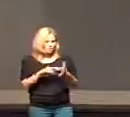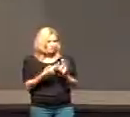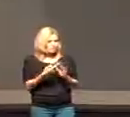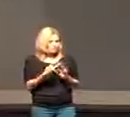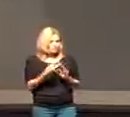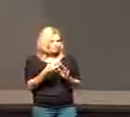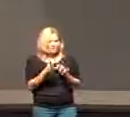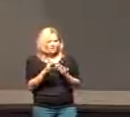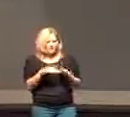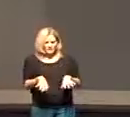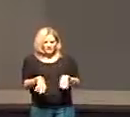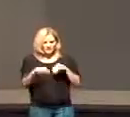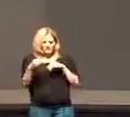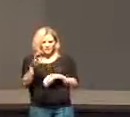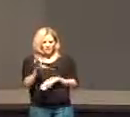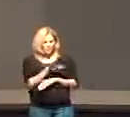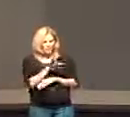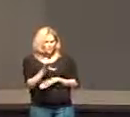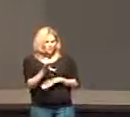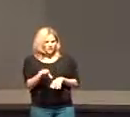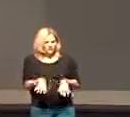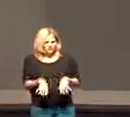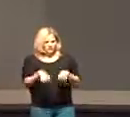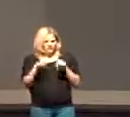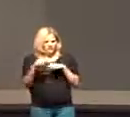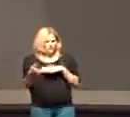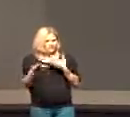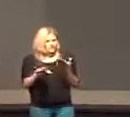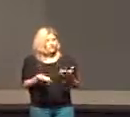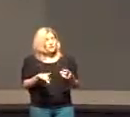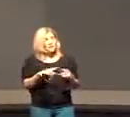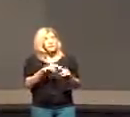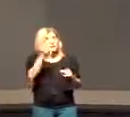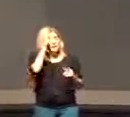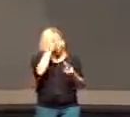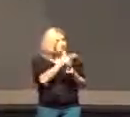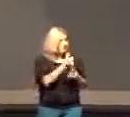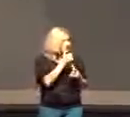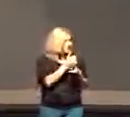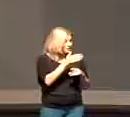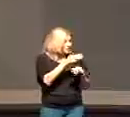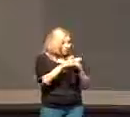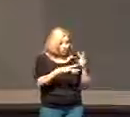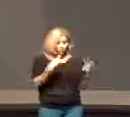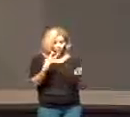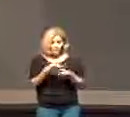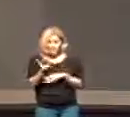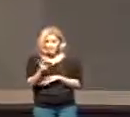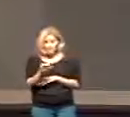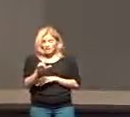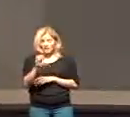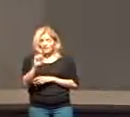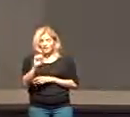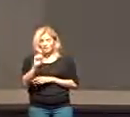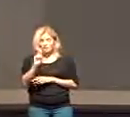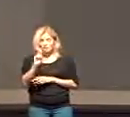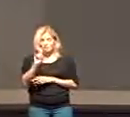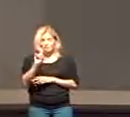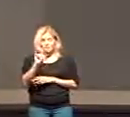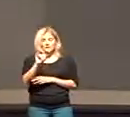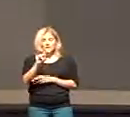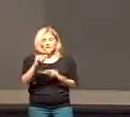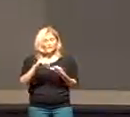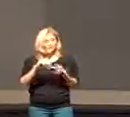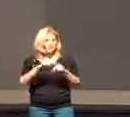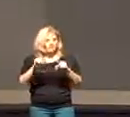take up your cross to take up death but you know there are brothers and sisters across the world in places like the Sudan in